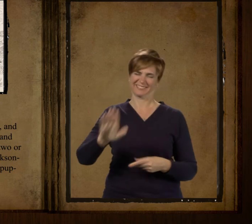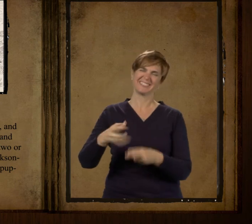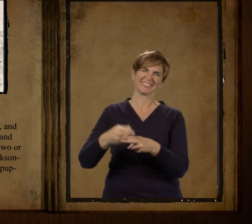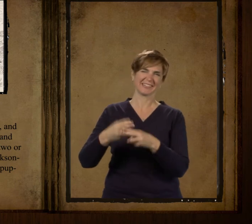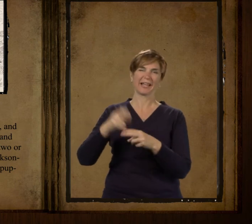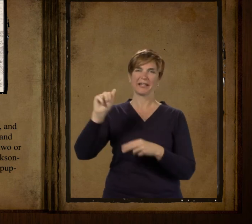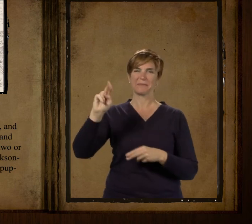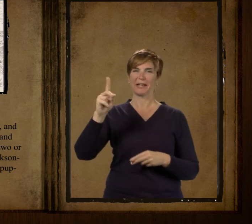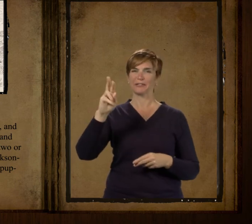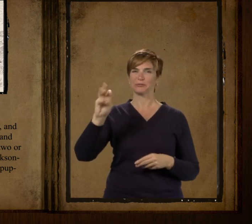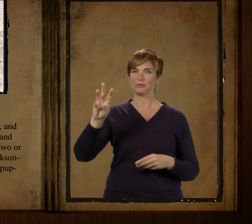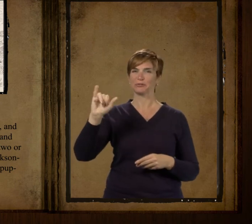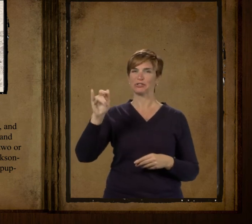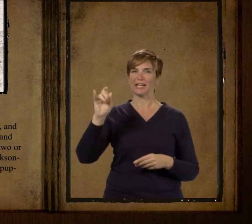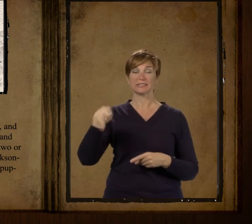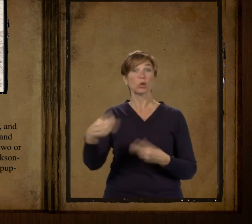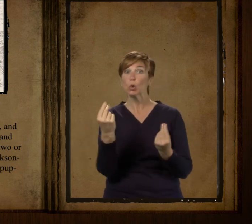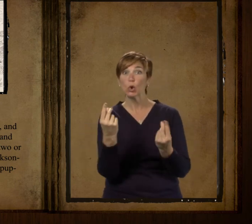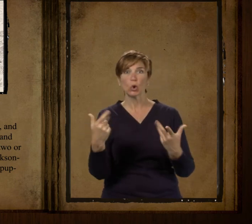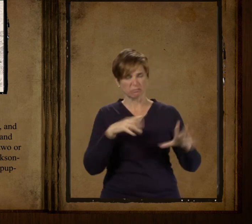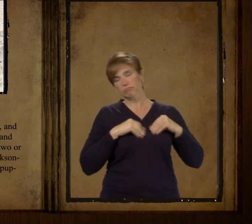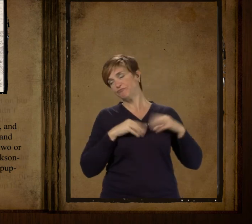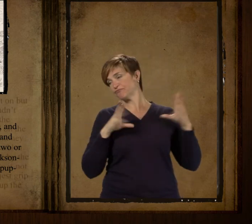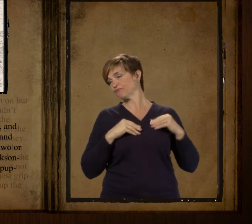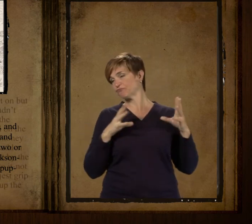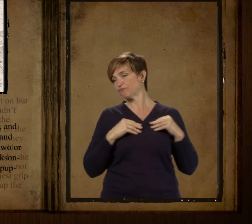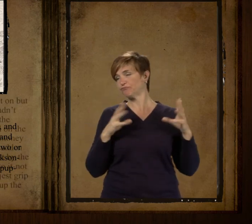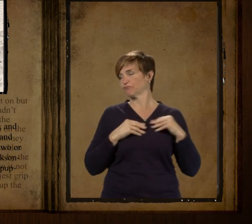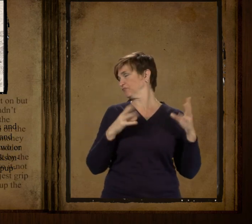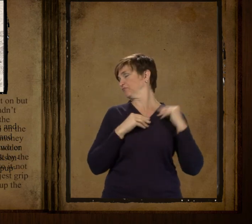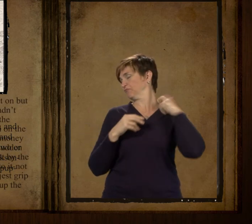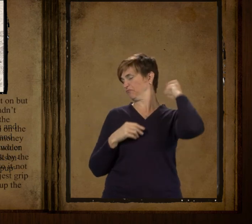two or three times and Andrew Jackson which was the name of the pup